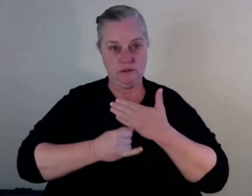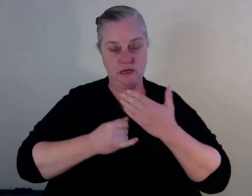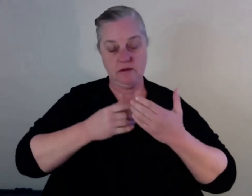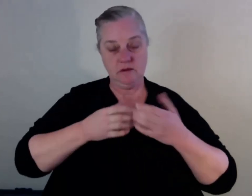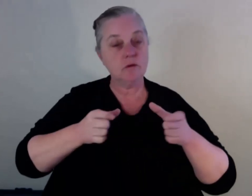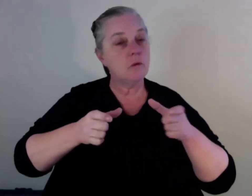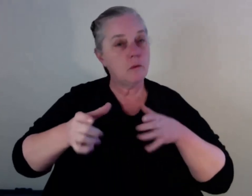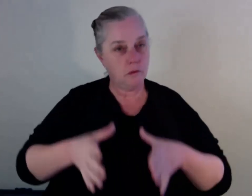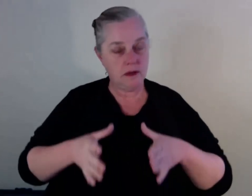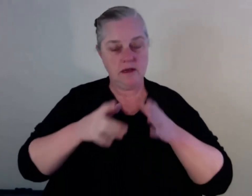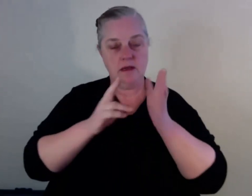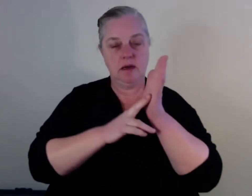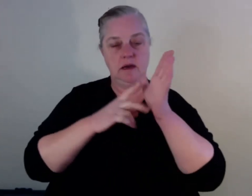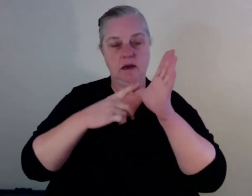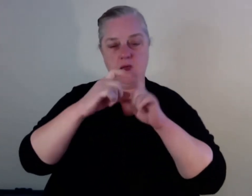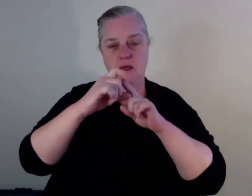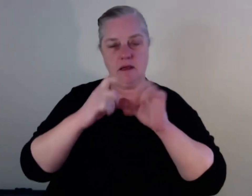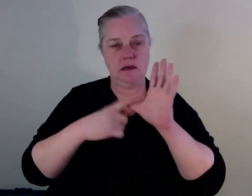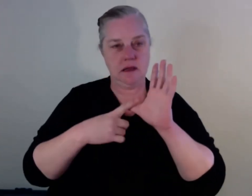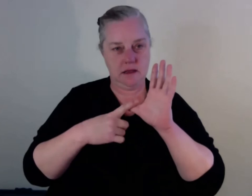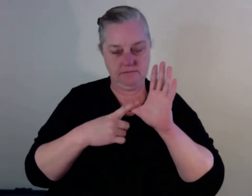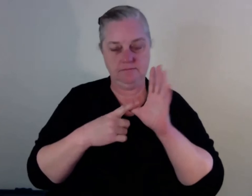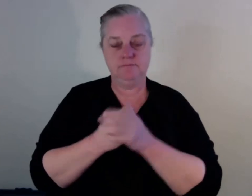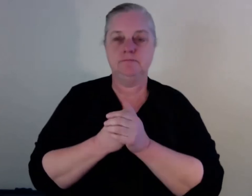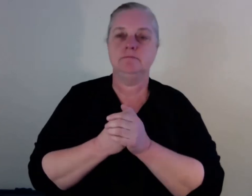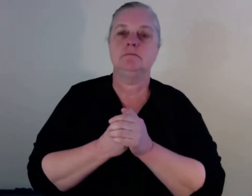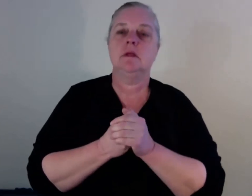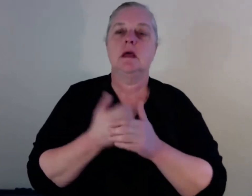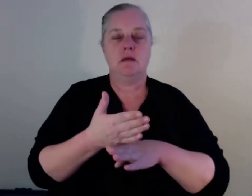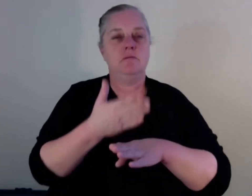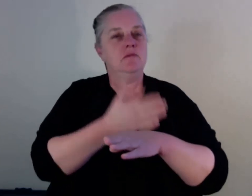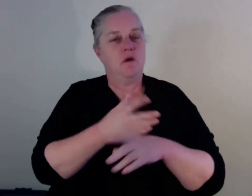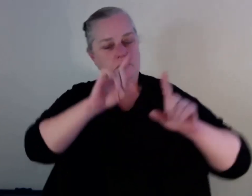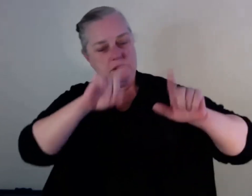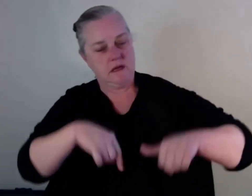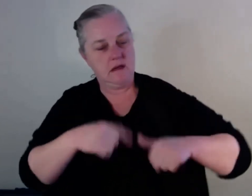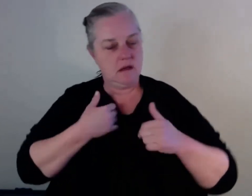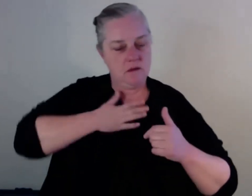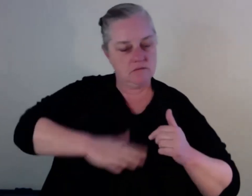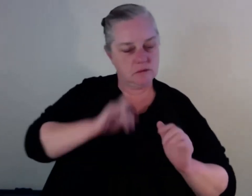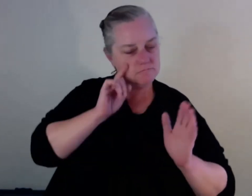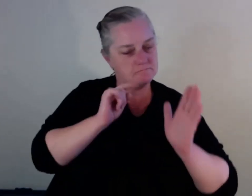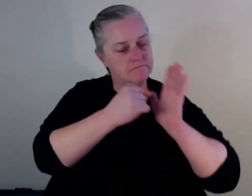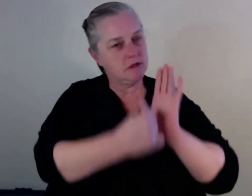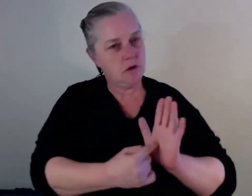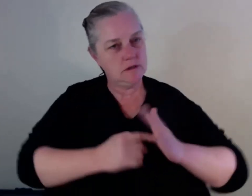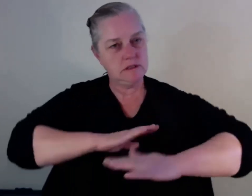And I would just like to, before we start, acknowledge, do an acknowledgement of country for today. So I'm currently situated